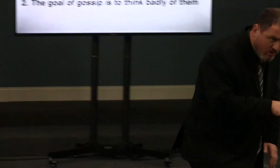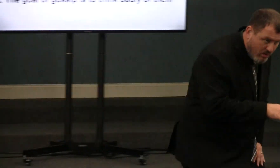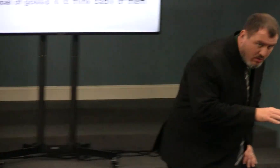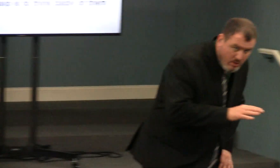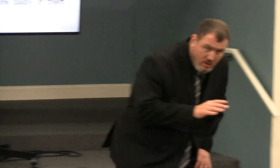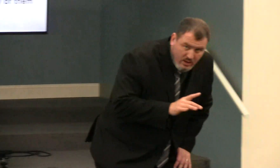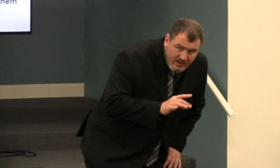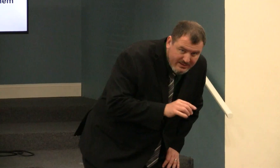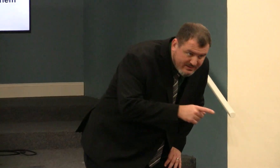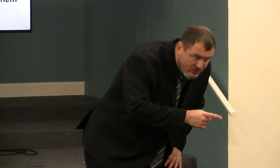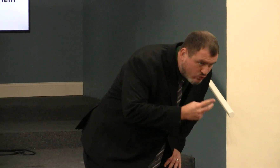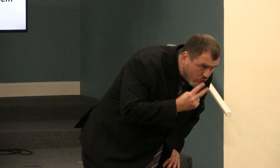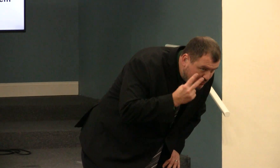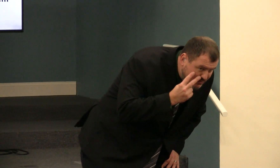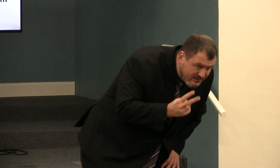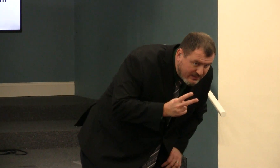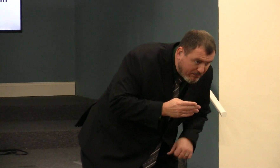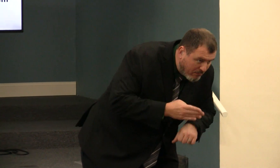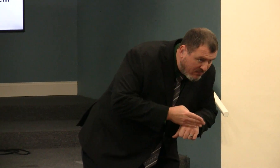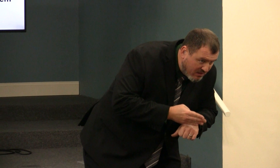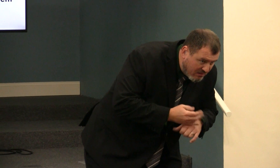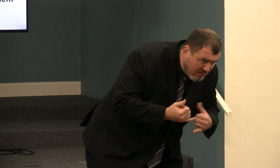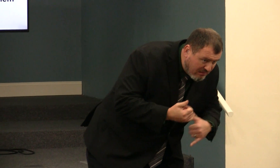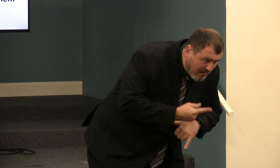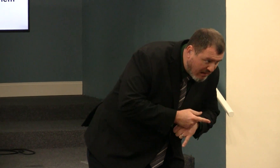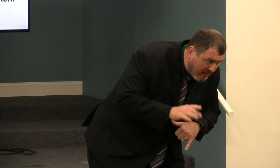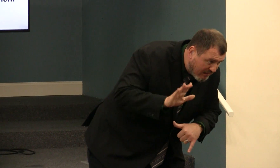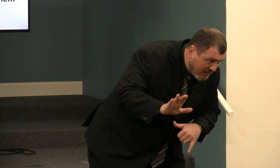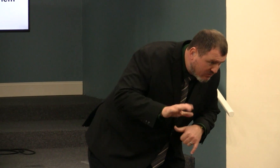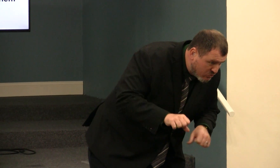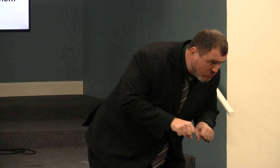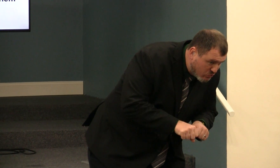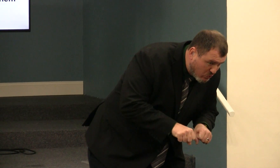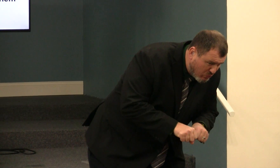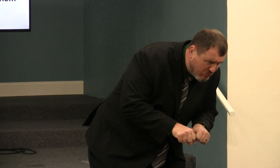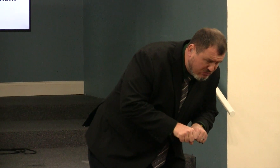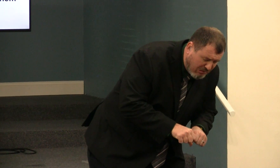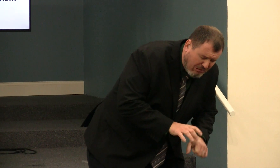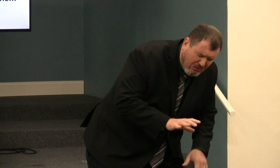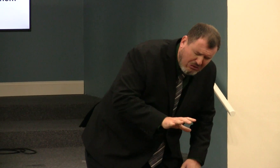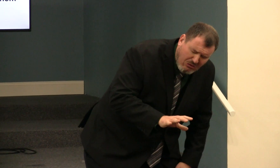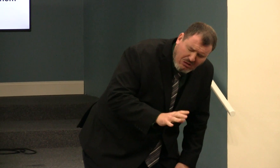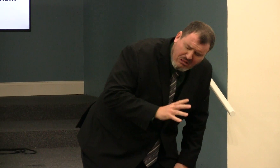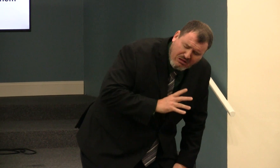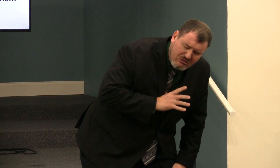hey, did you see Bill yesterday? Did you see his shoes?